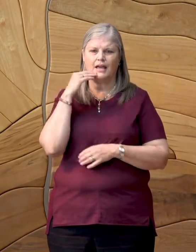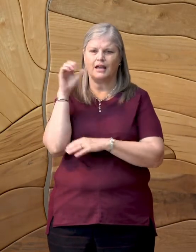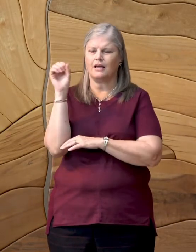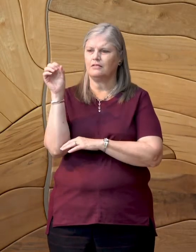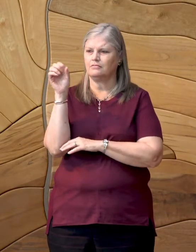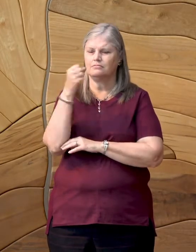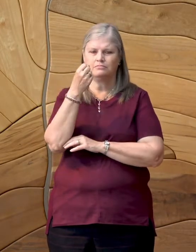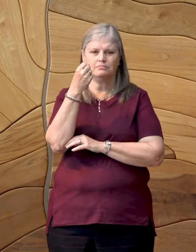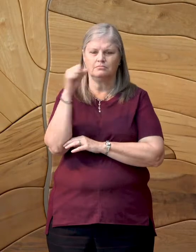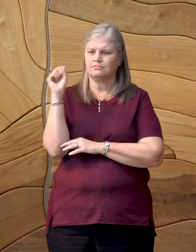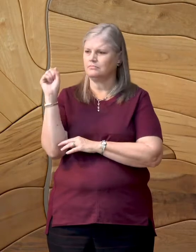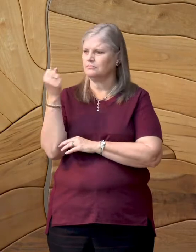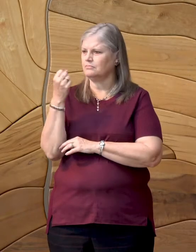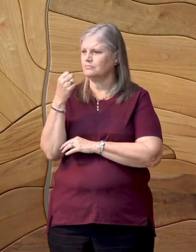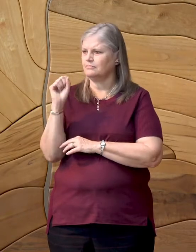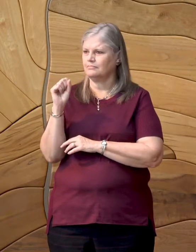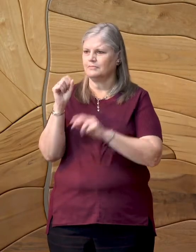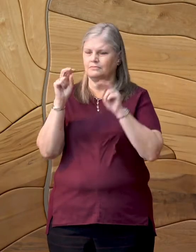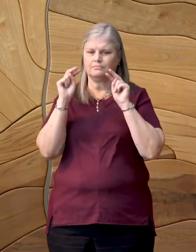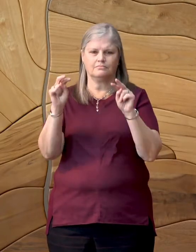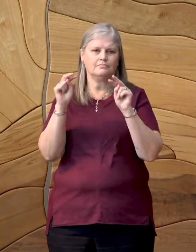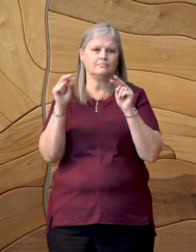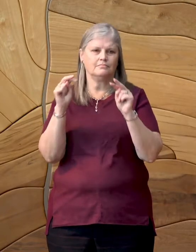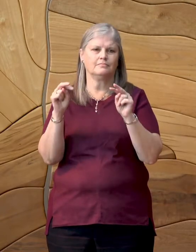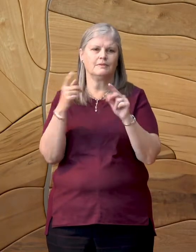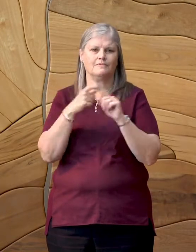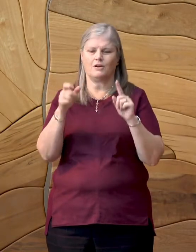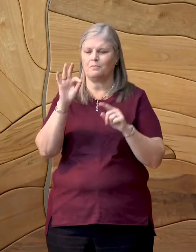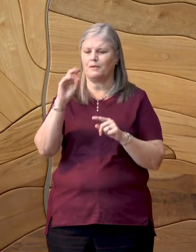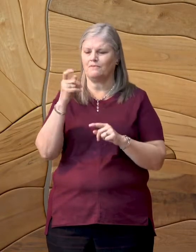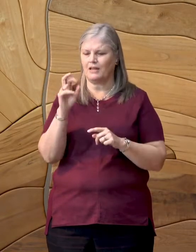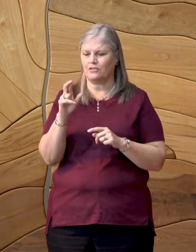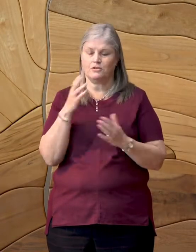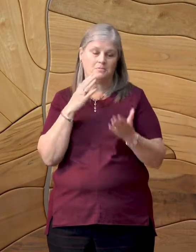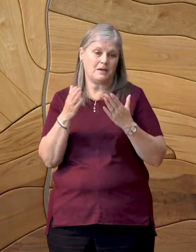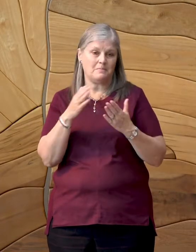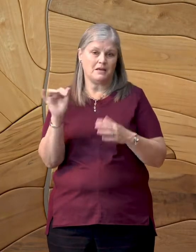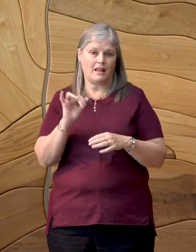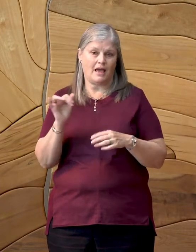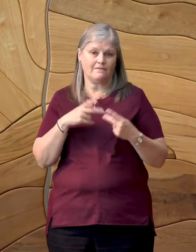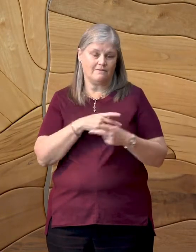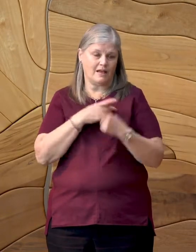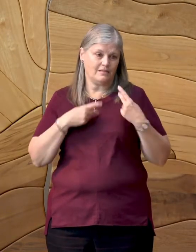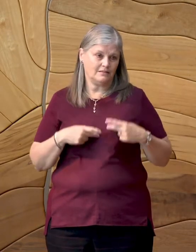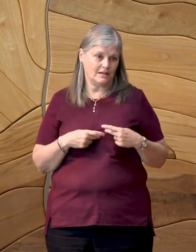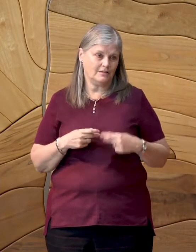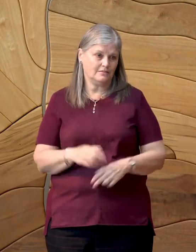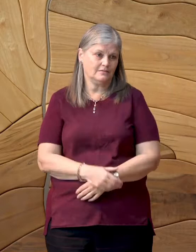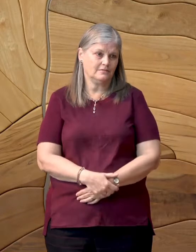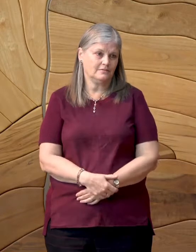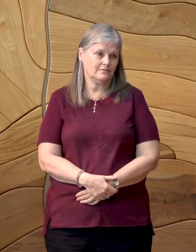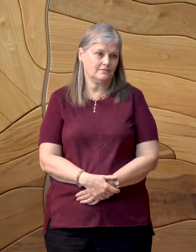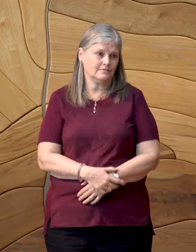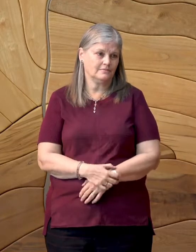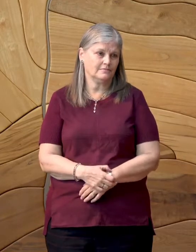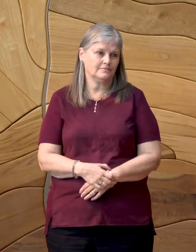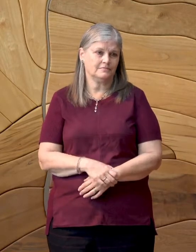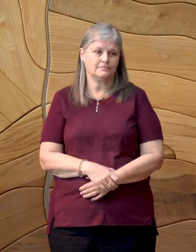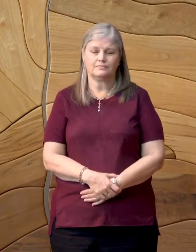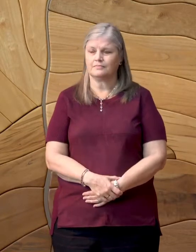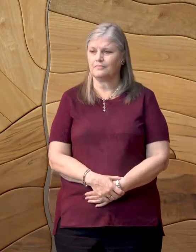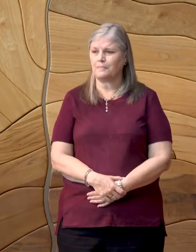of dark, feathery lace. It could be a valentine. An ideal